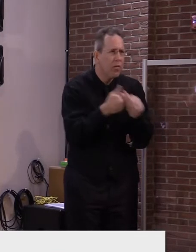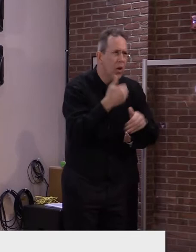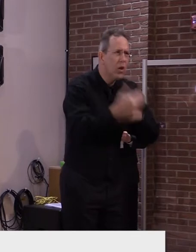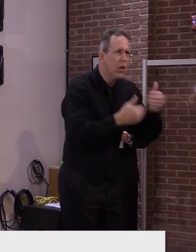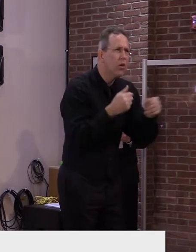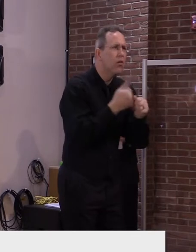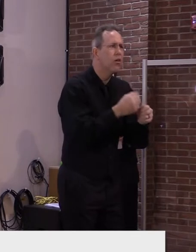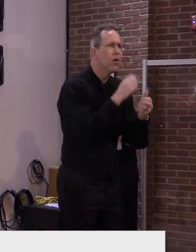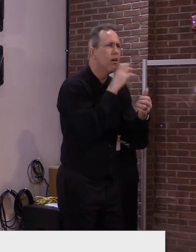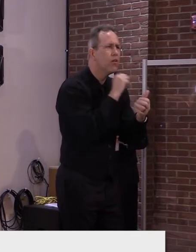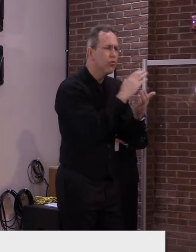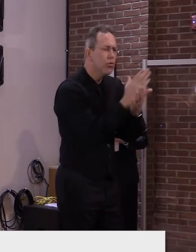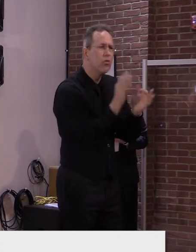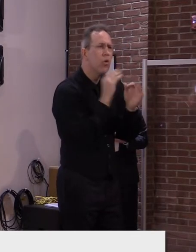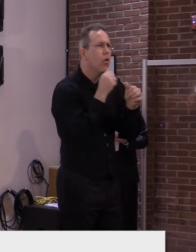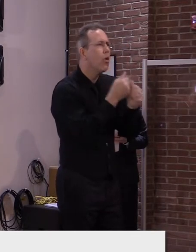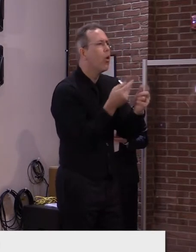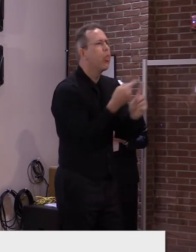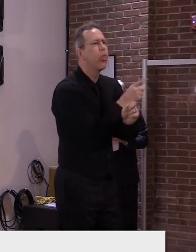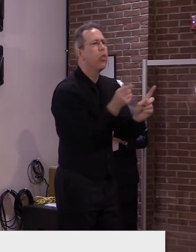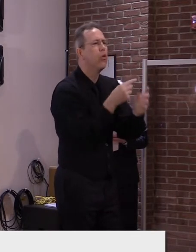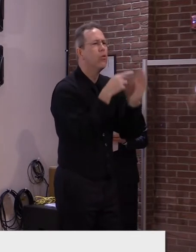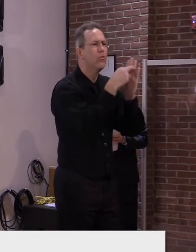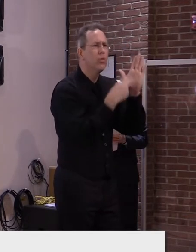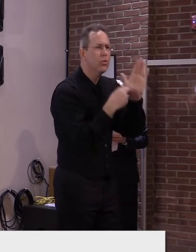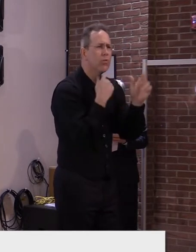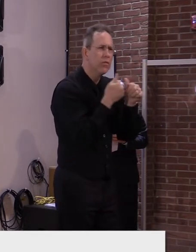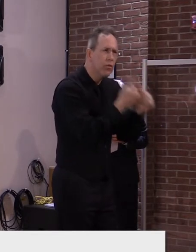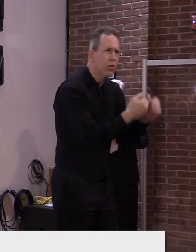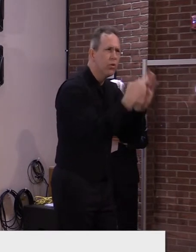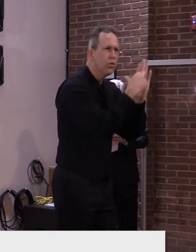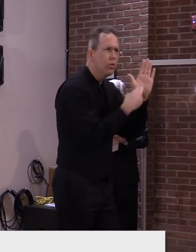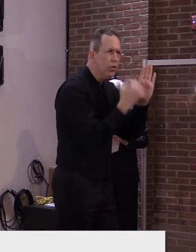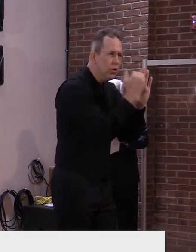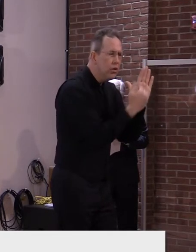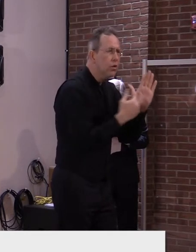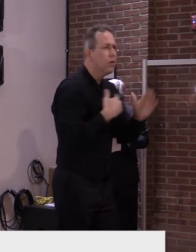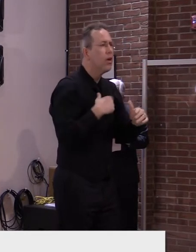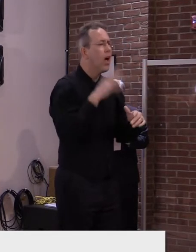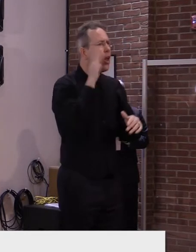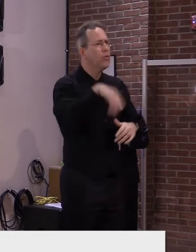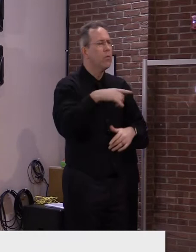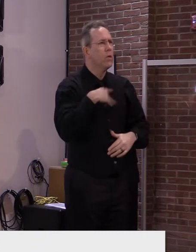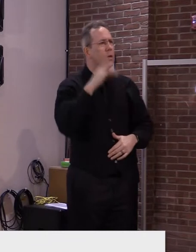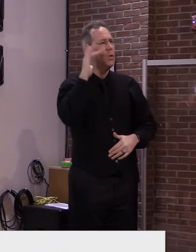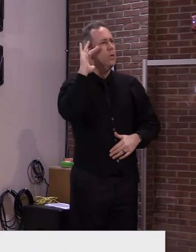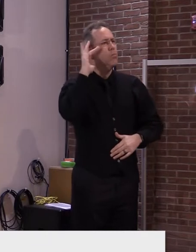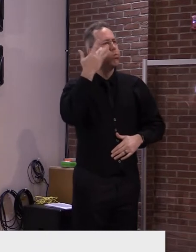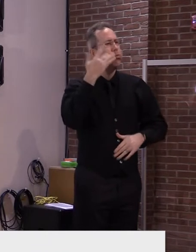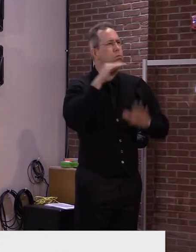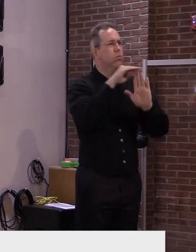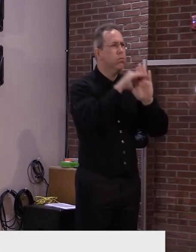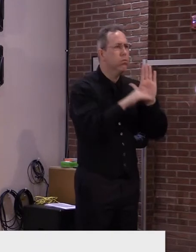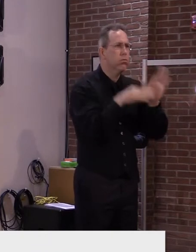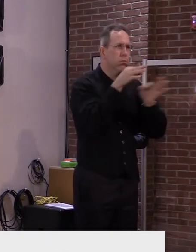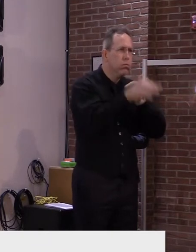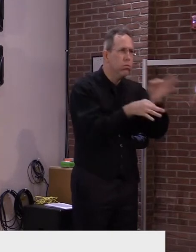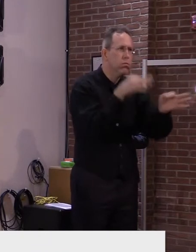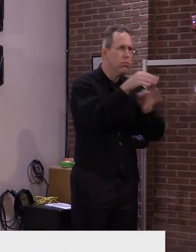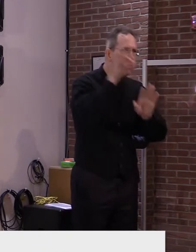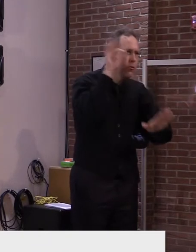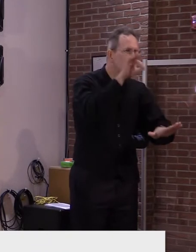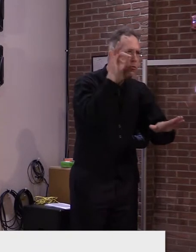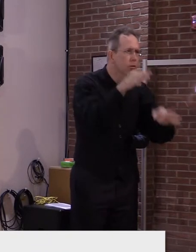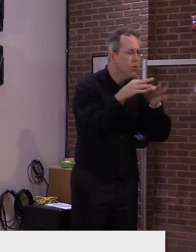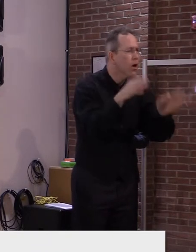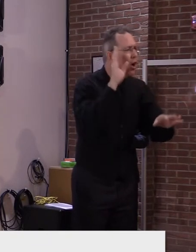Now I know we're all getting tired of it, but the better we do now while we continue to vaccinate those